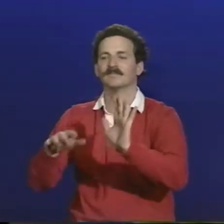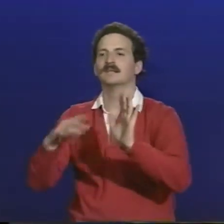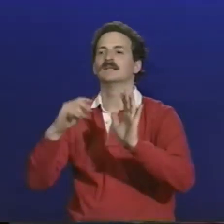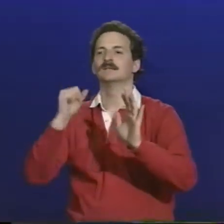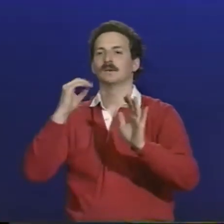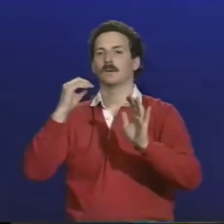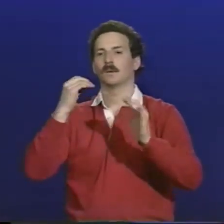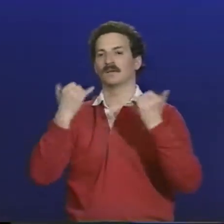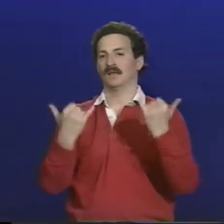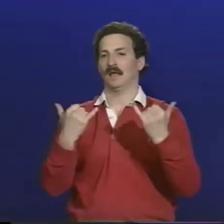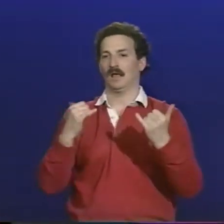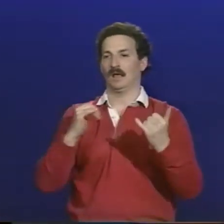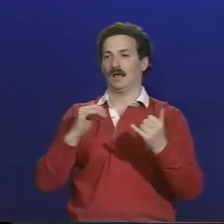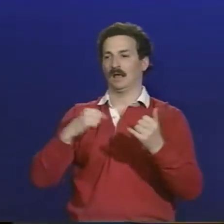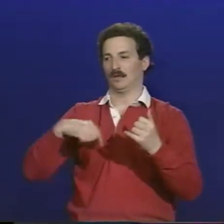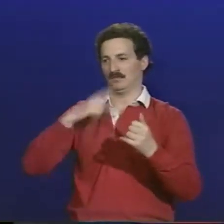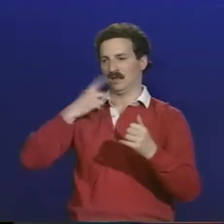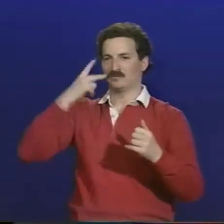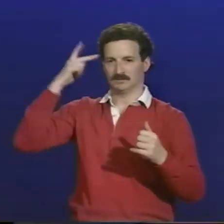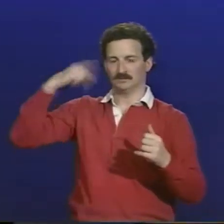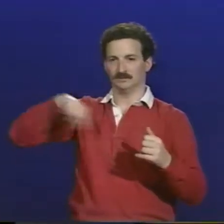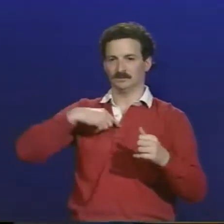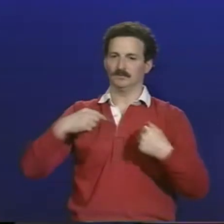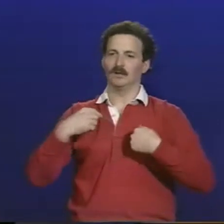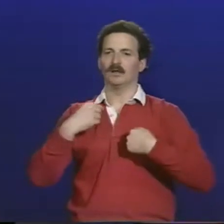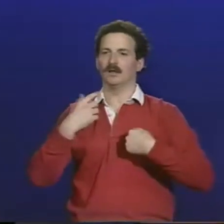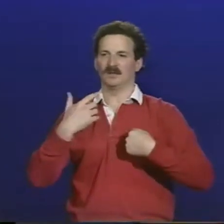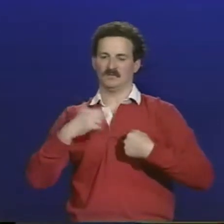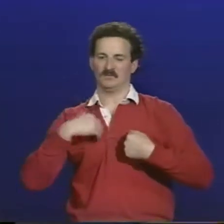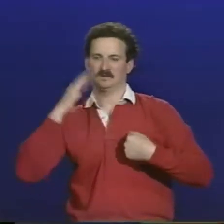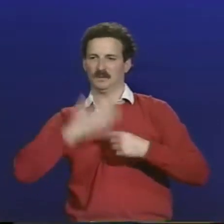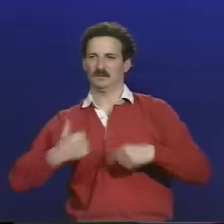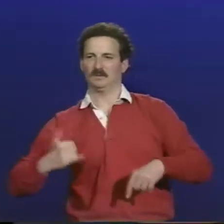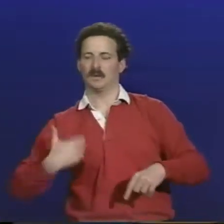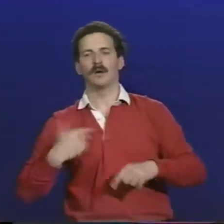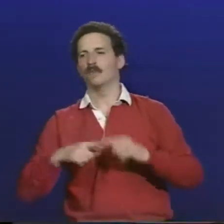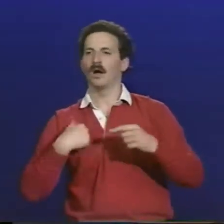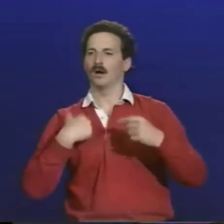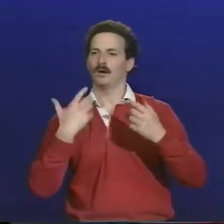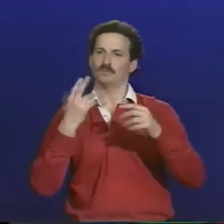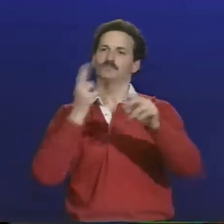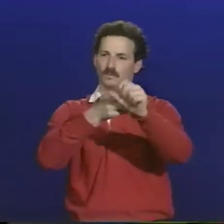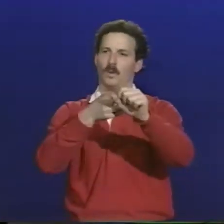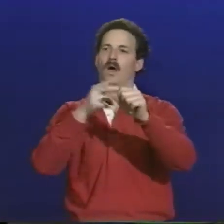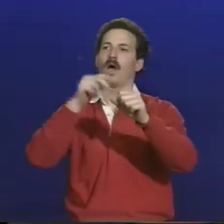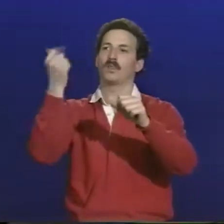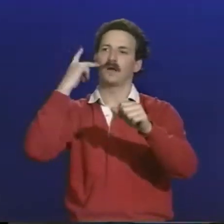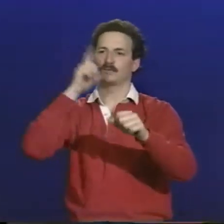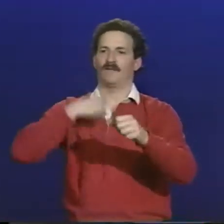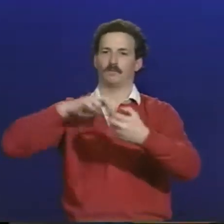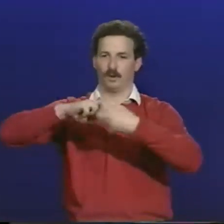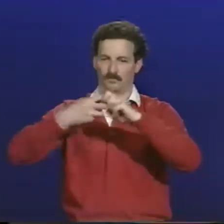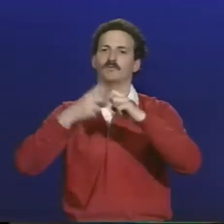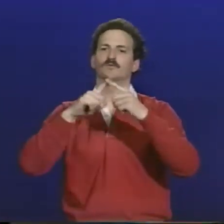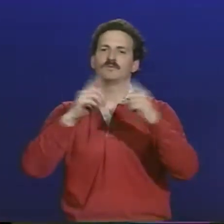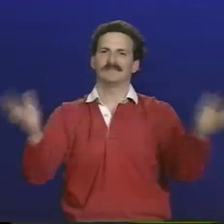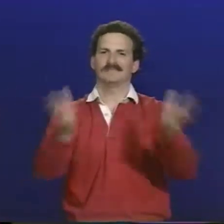no place, oftentimes they're put into a mainstream program. And I think that we need to look for another option other than that. I feel that